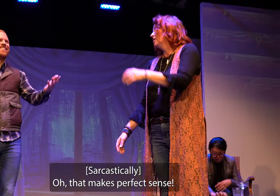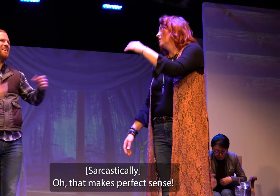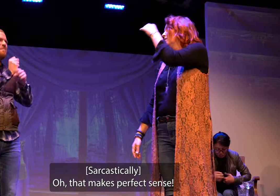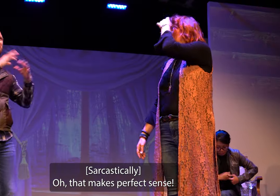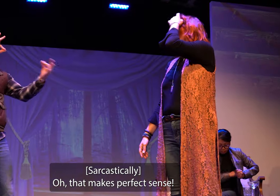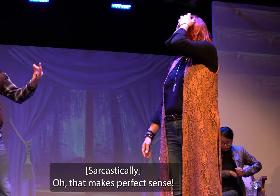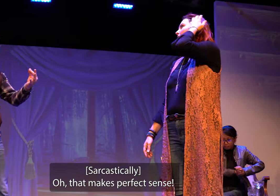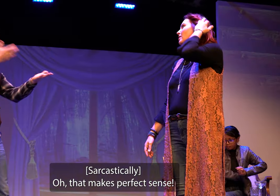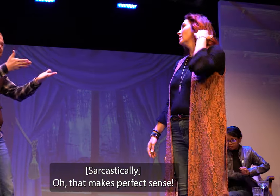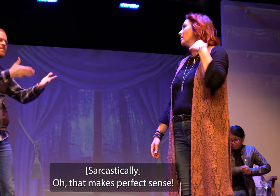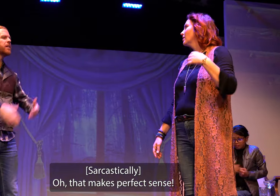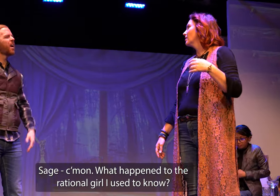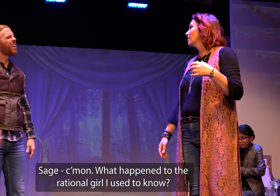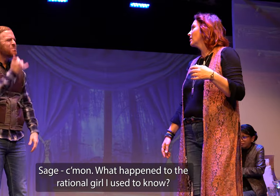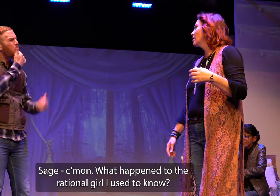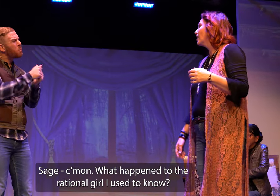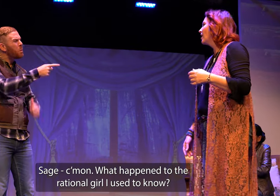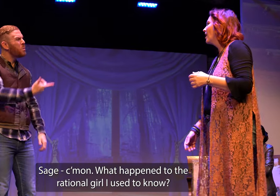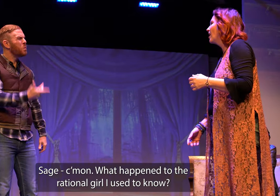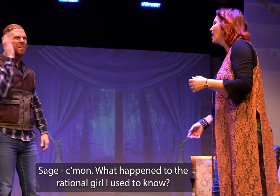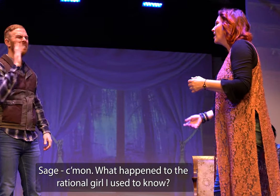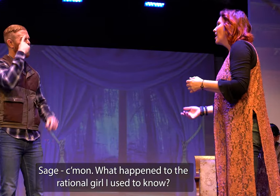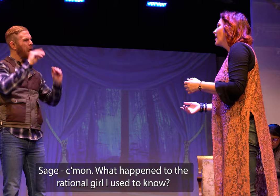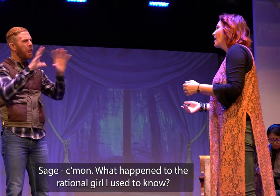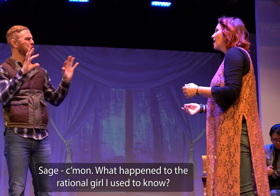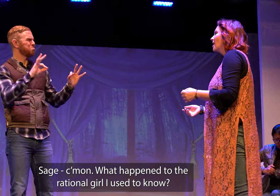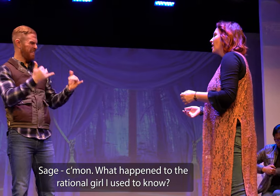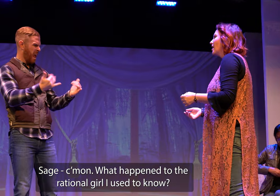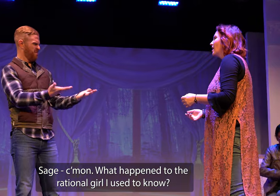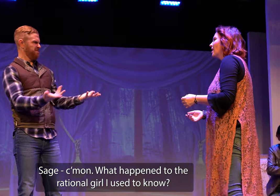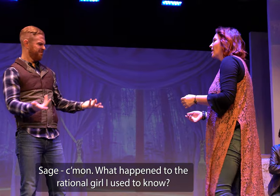Oh, that makes perfect sense. Sage, come on, what happened to the rational girl I used to know?